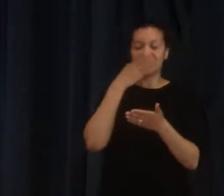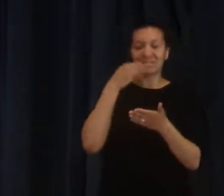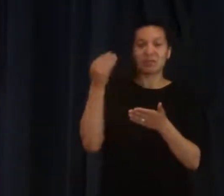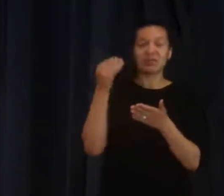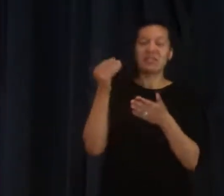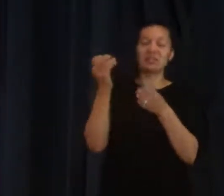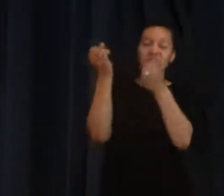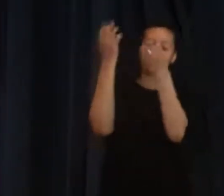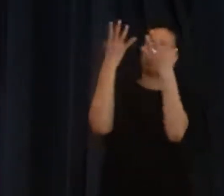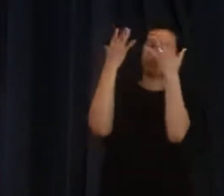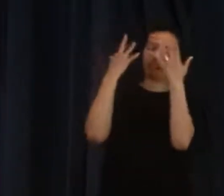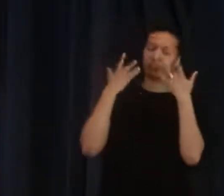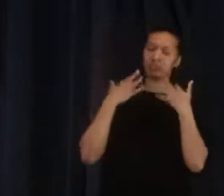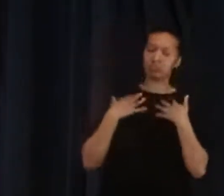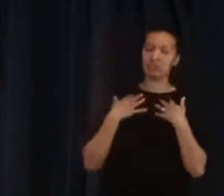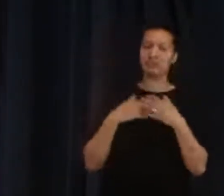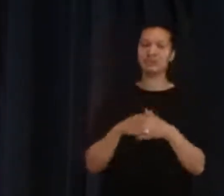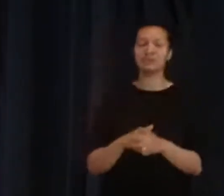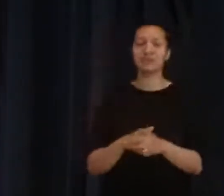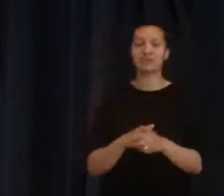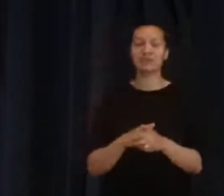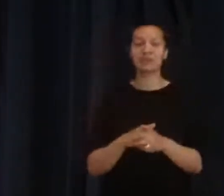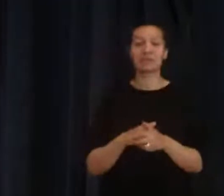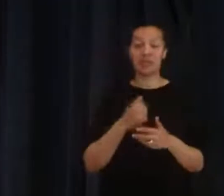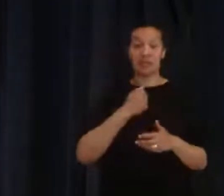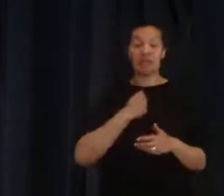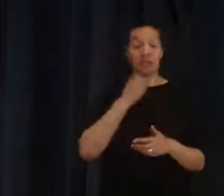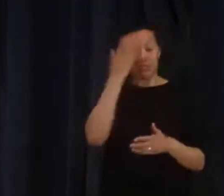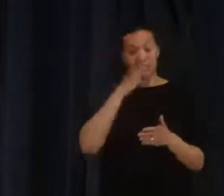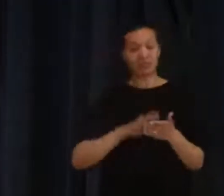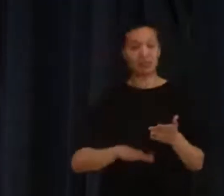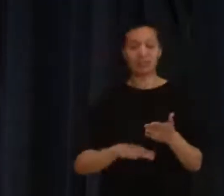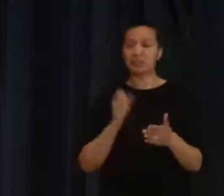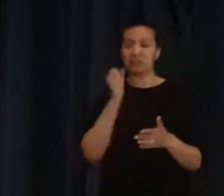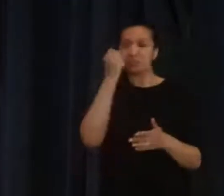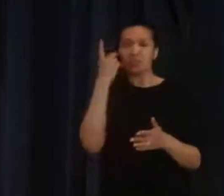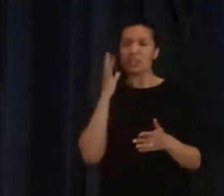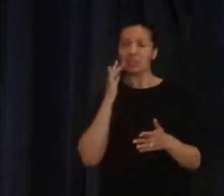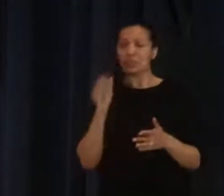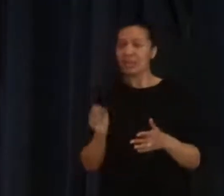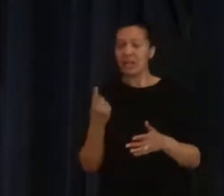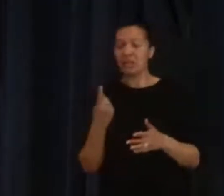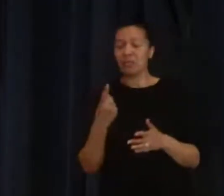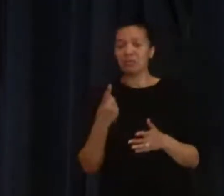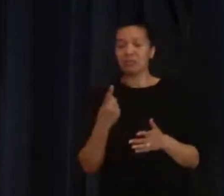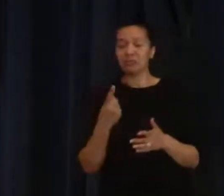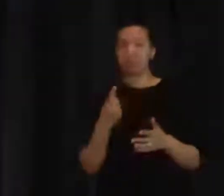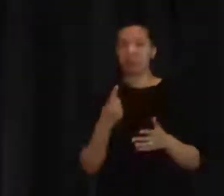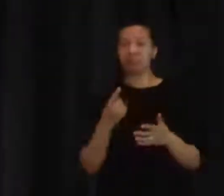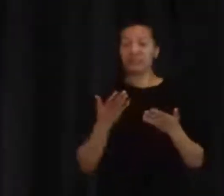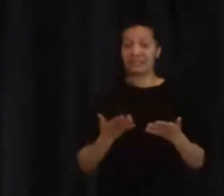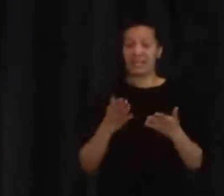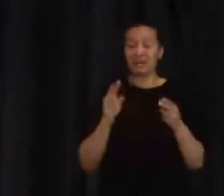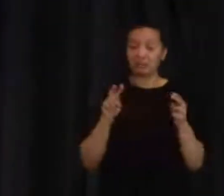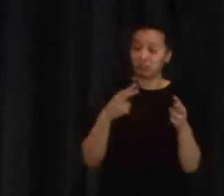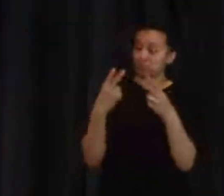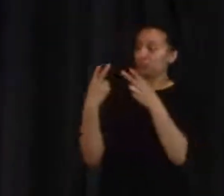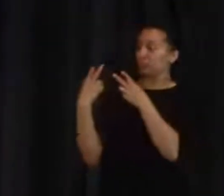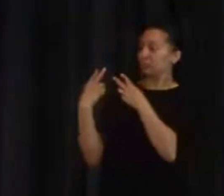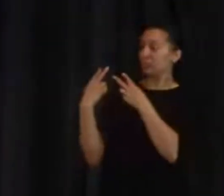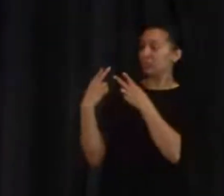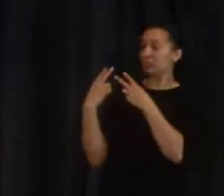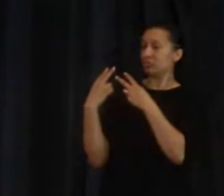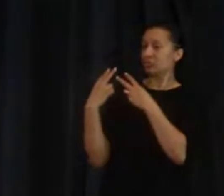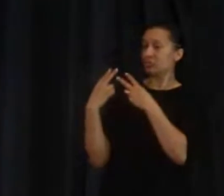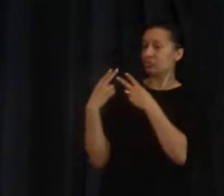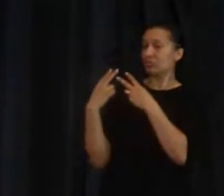I remember my experience. I didn't realise what it was at the time. But when I look back and see the result of